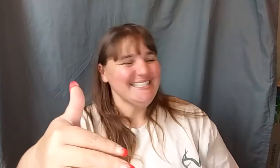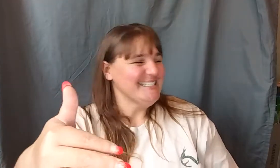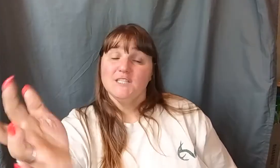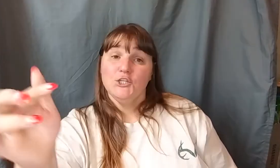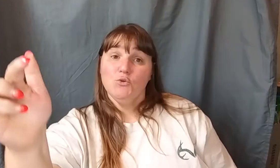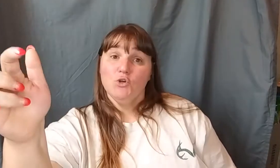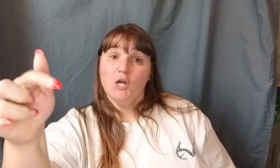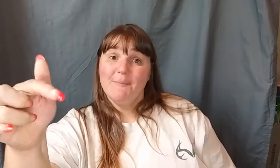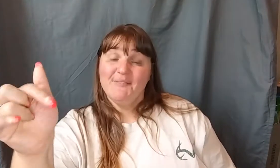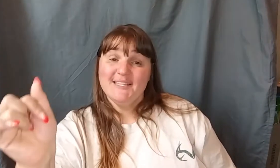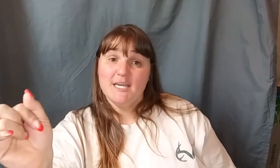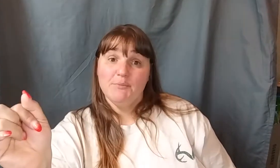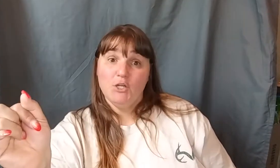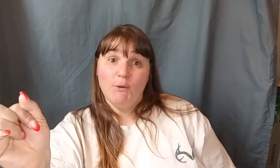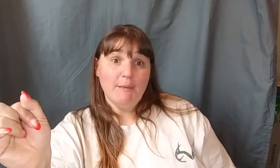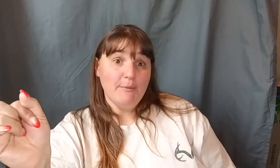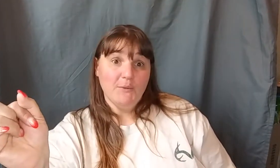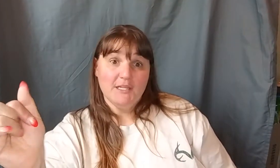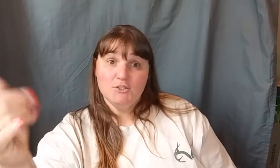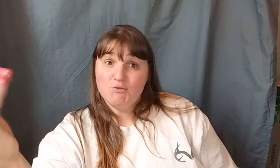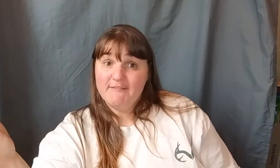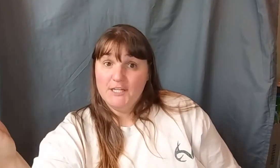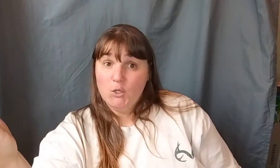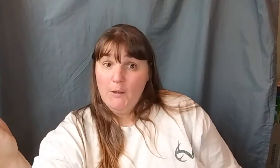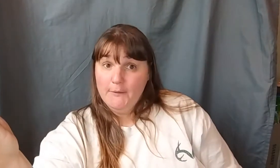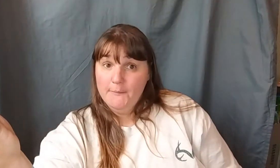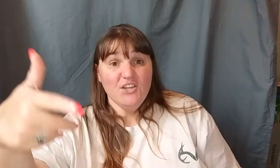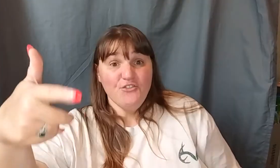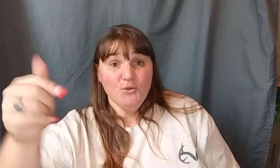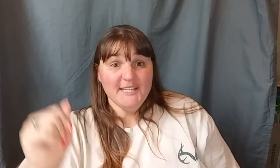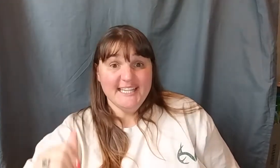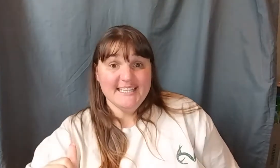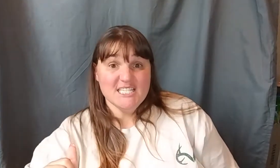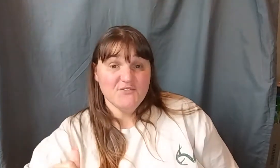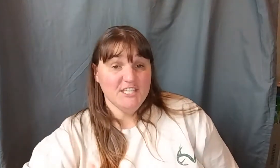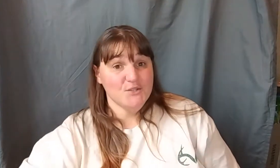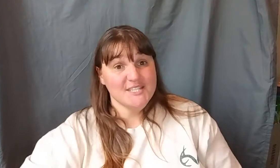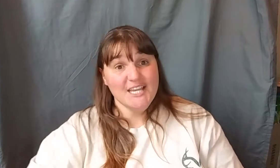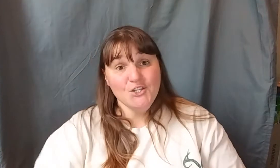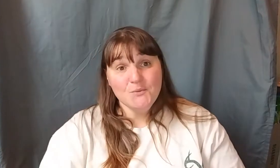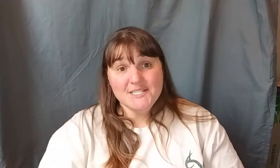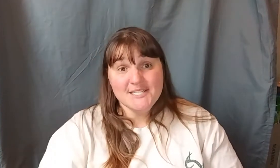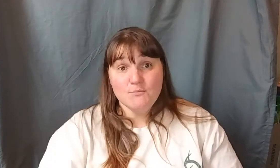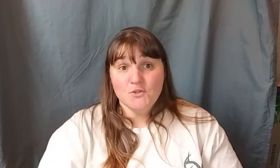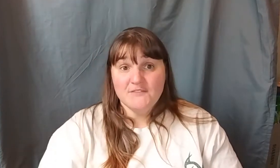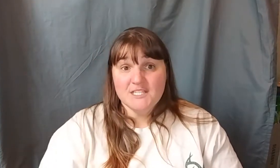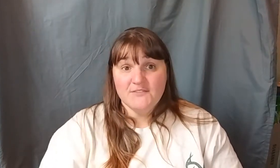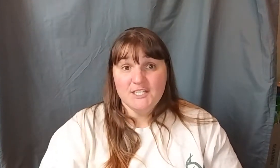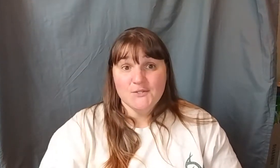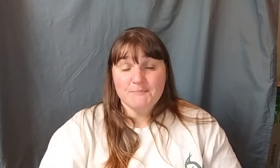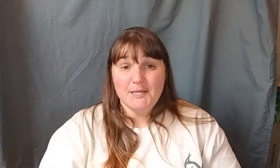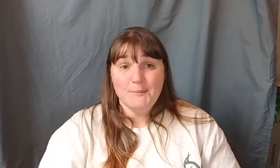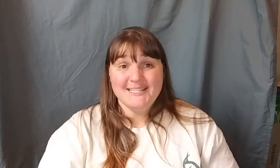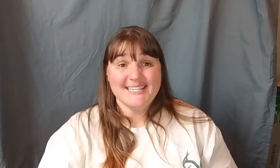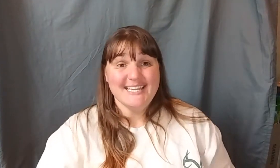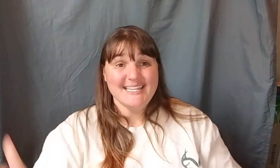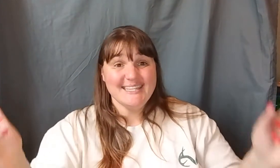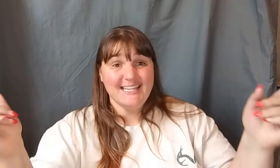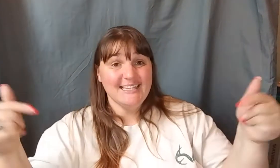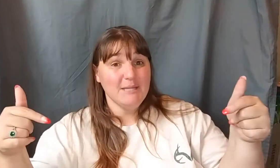Can you comment that down below and maybe we can do a video on them? If you like these videos and you want to see more of these videos, by all means, hit that like